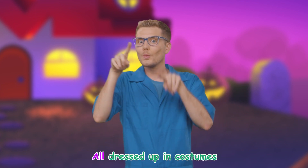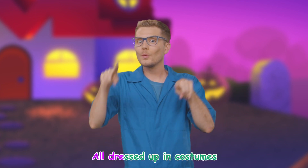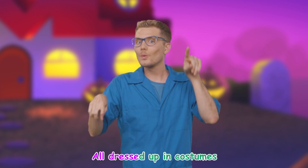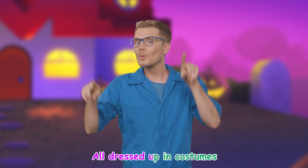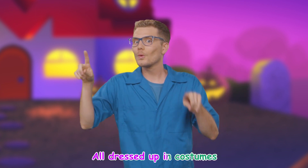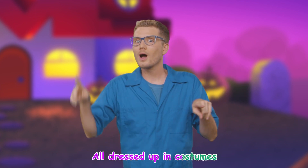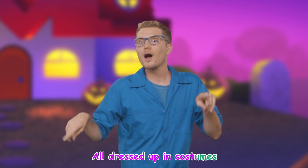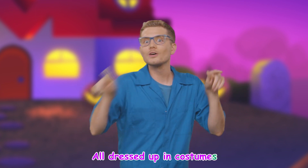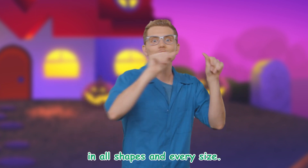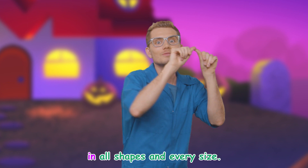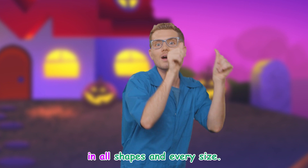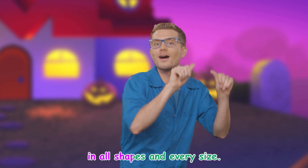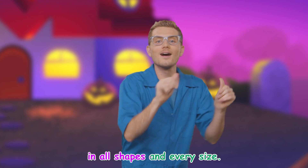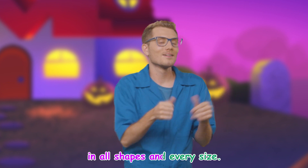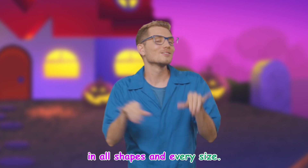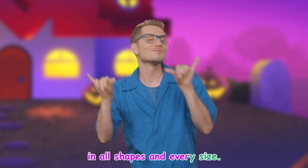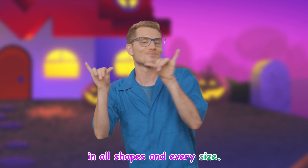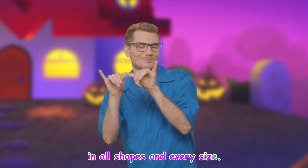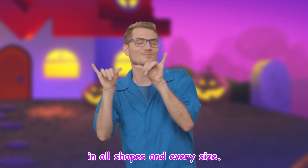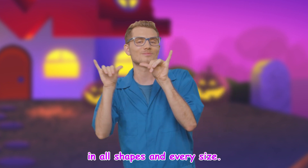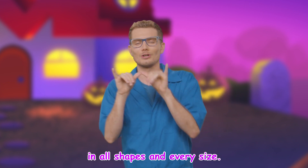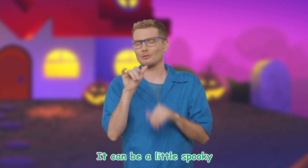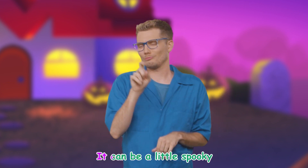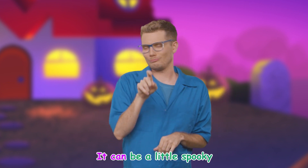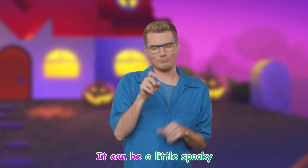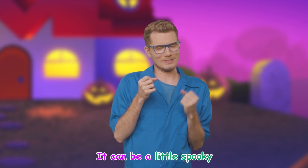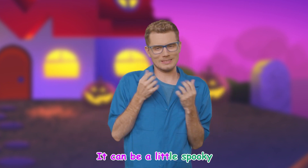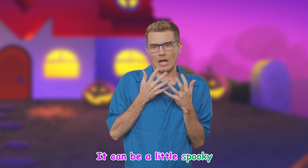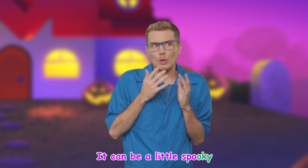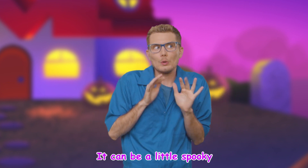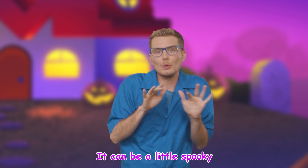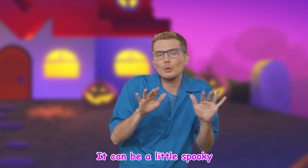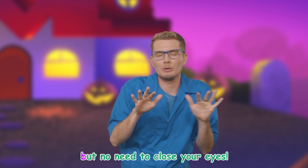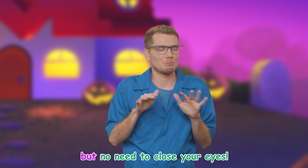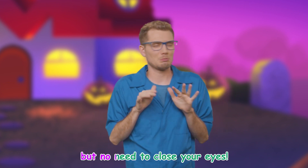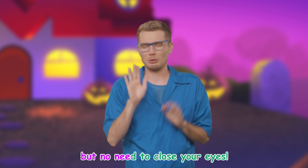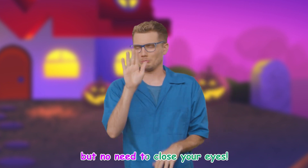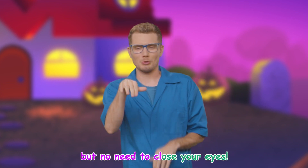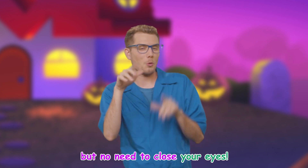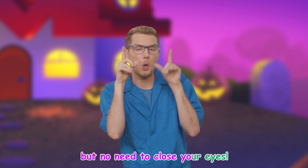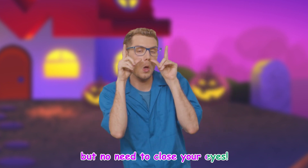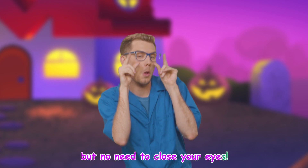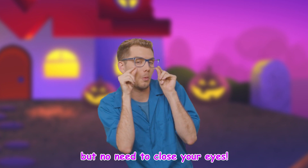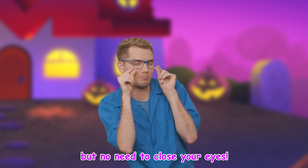dressed up in costumes in all shapes and every size It can be a little spooky but no need to close your eyes